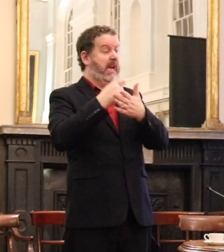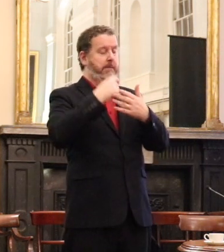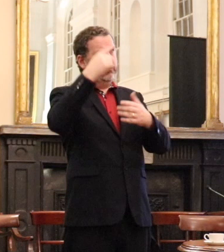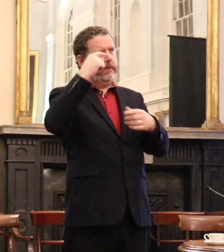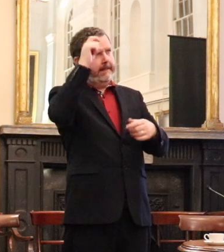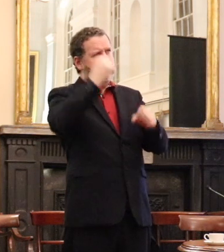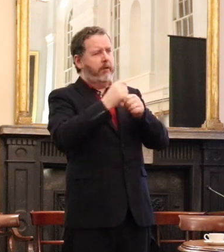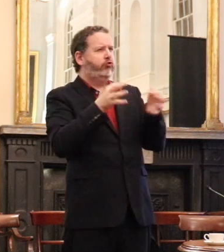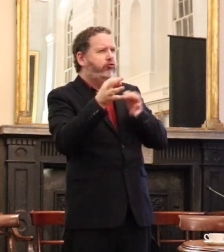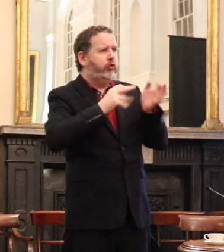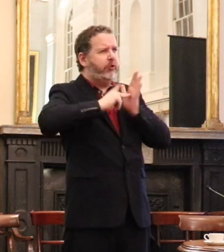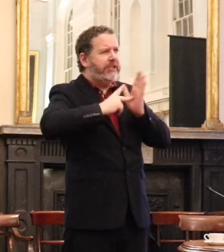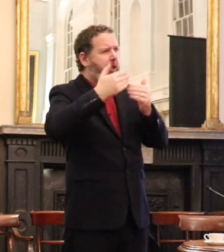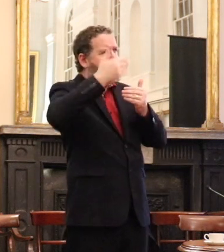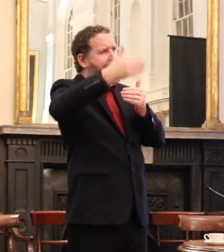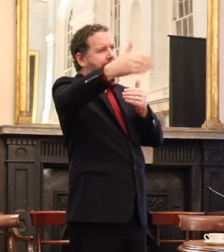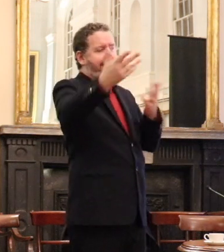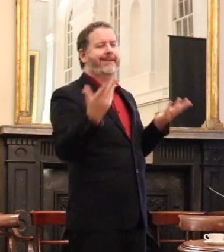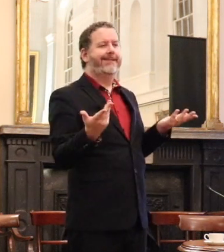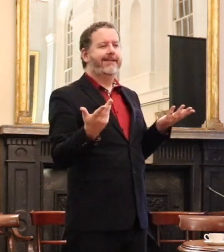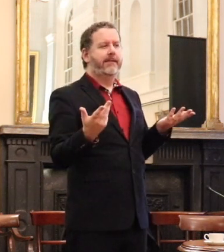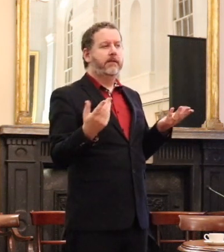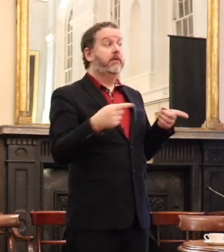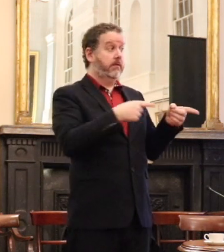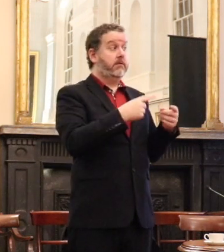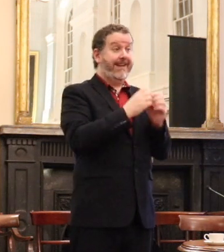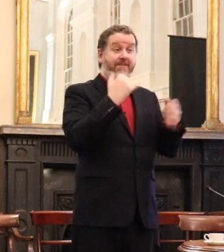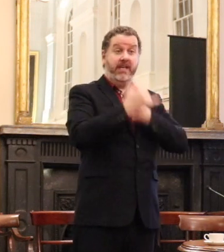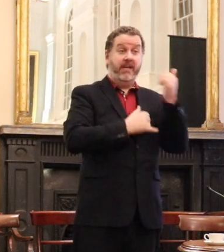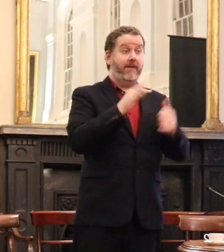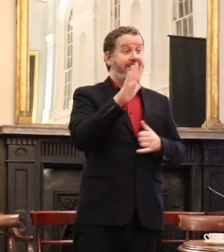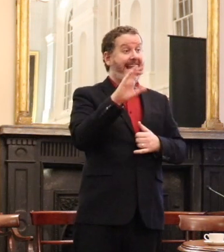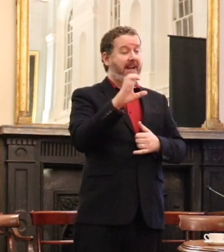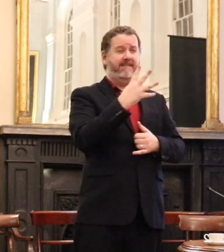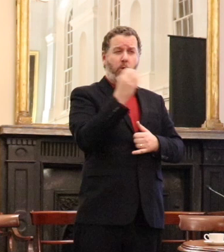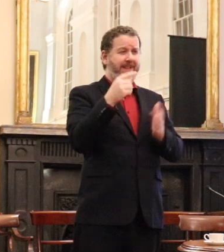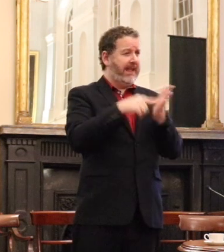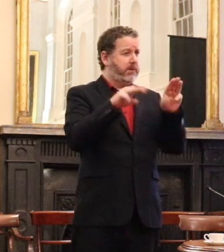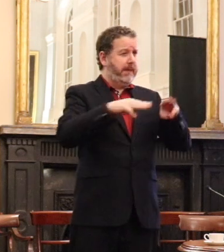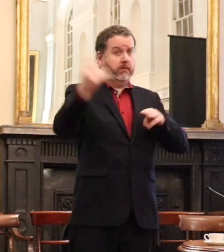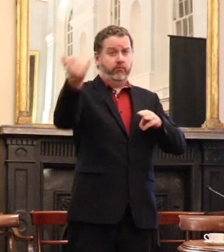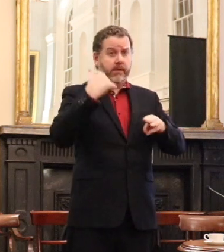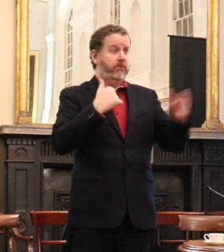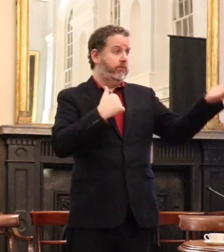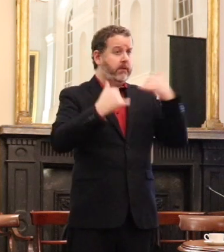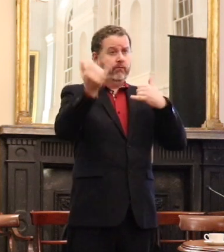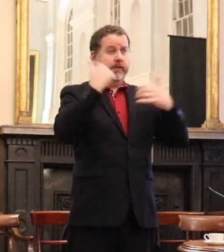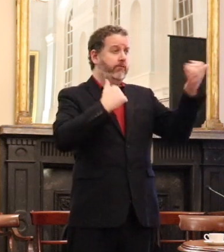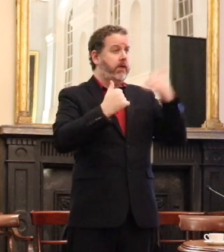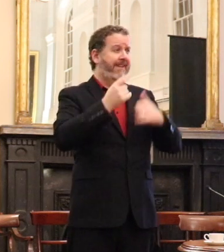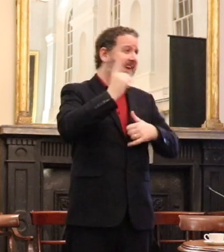Because when you have as one has 40,000 people a year really looking for advice you just simply spend more time saying no